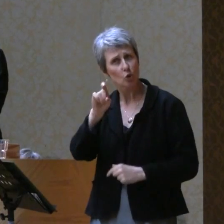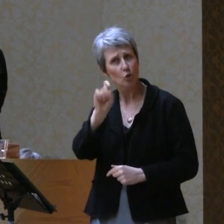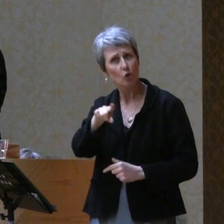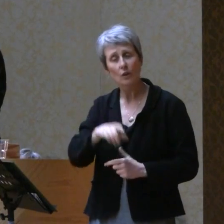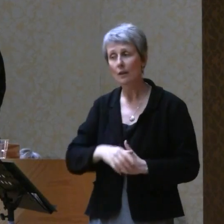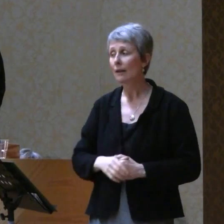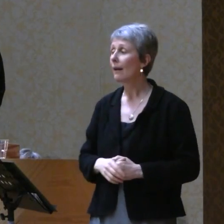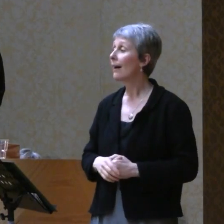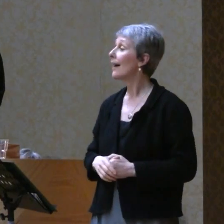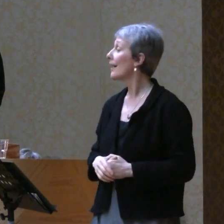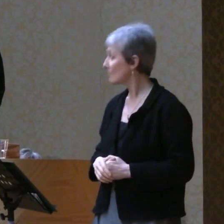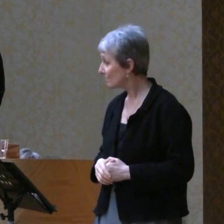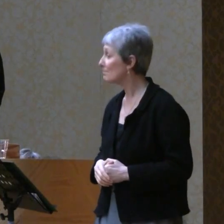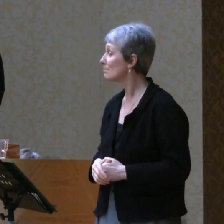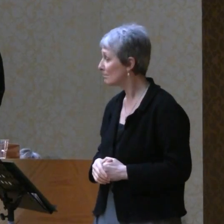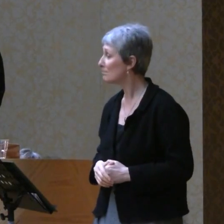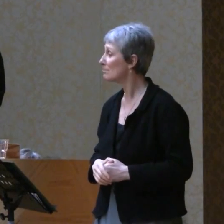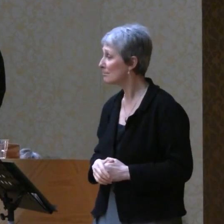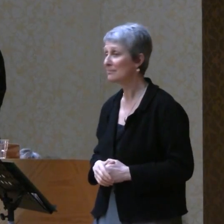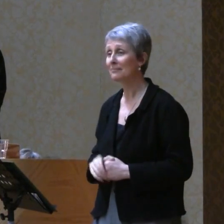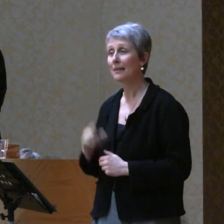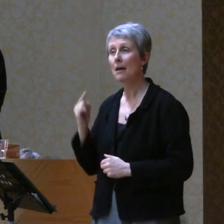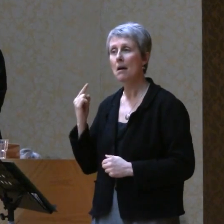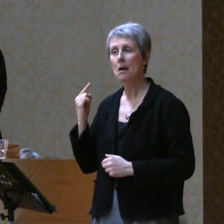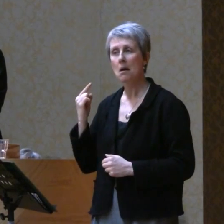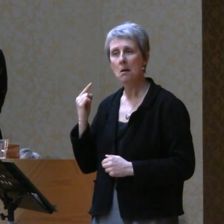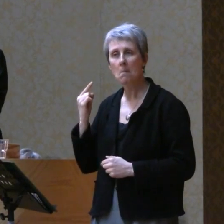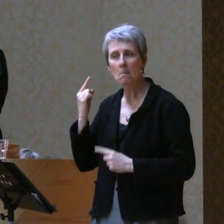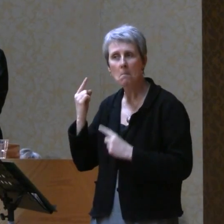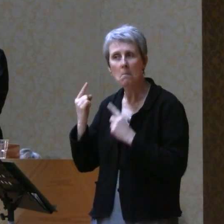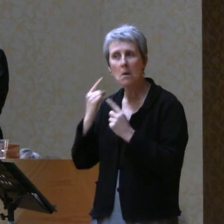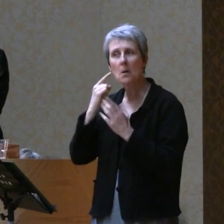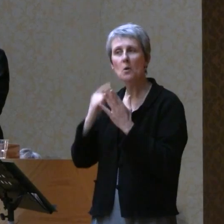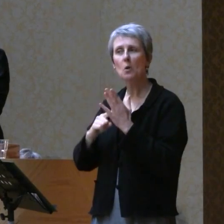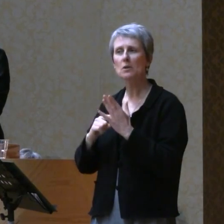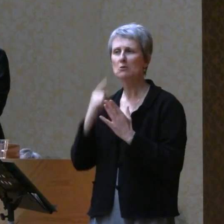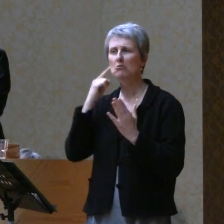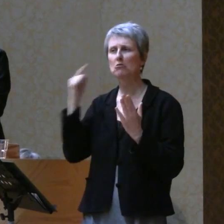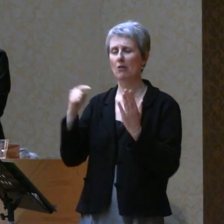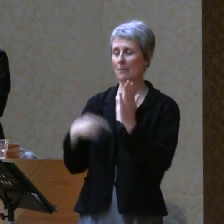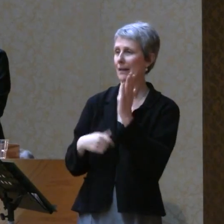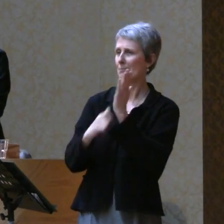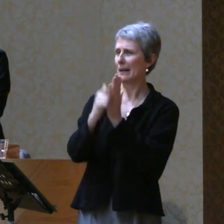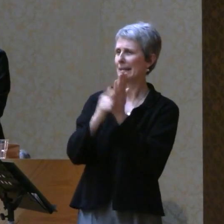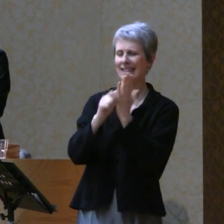And I nodded. And I noticed that he was now staring at my Star Magazine.